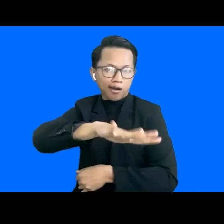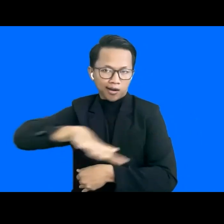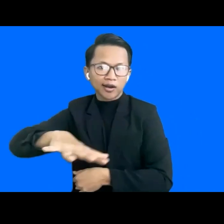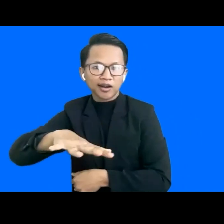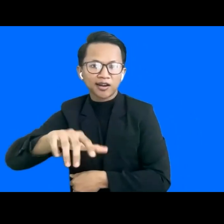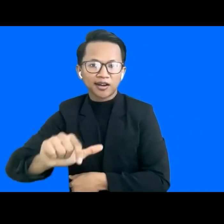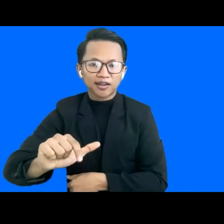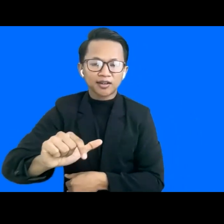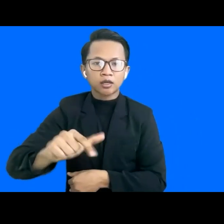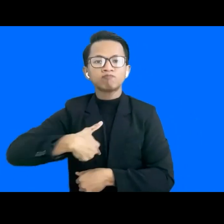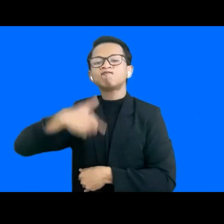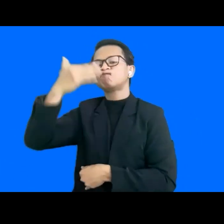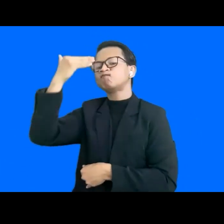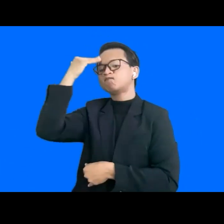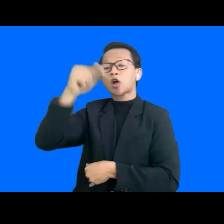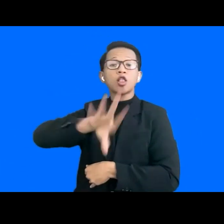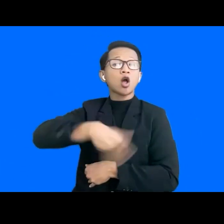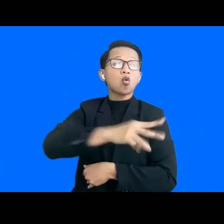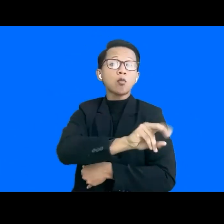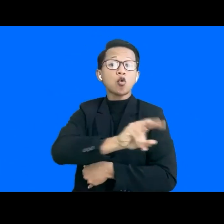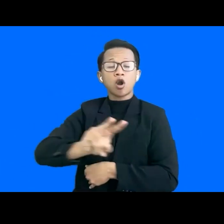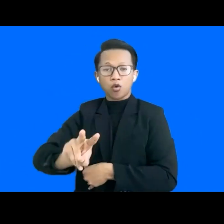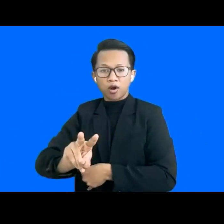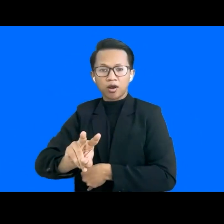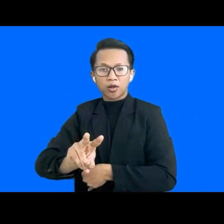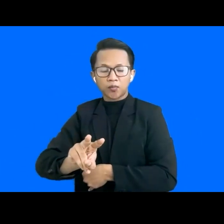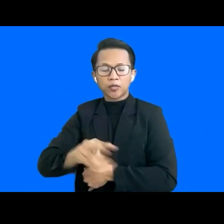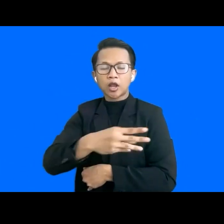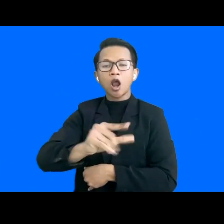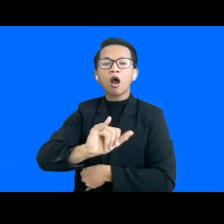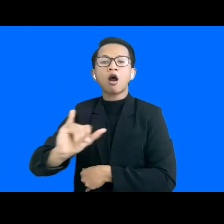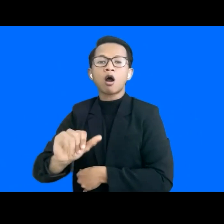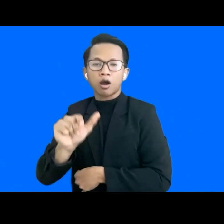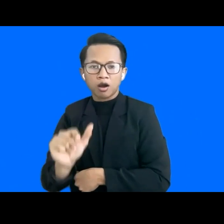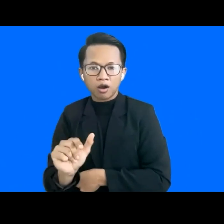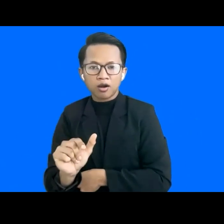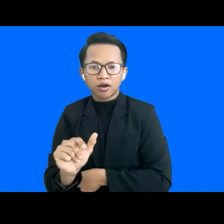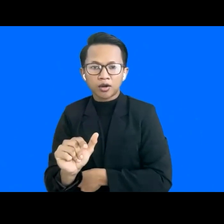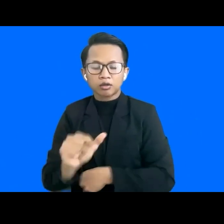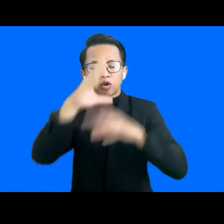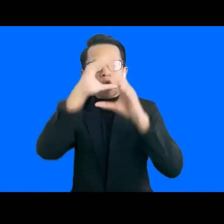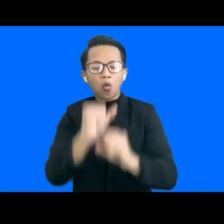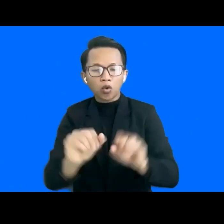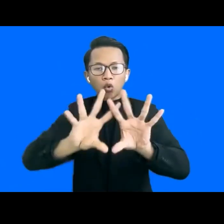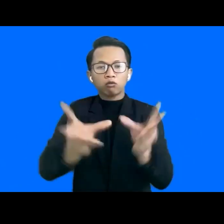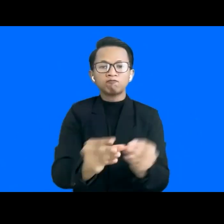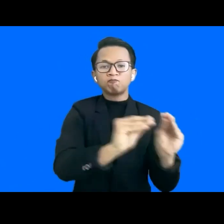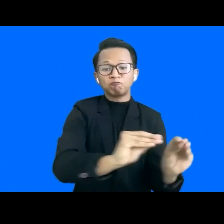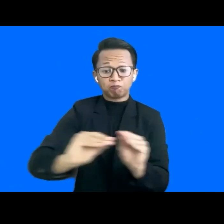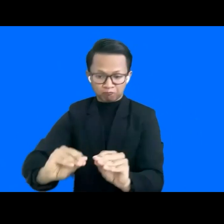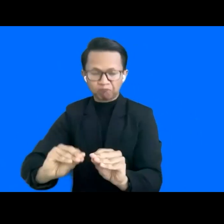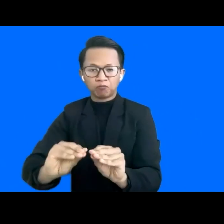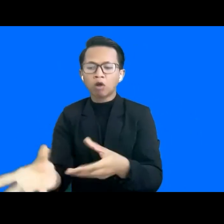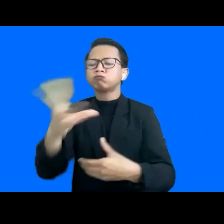I note that the 2022 area ESI special session on inclusive education was one in which we